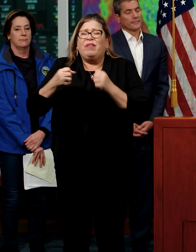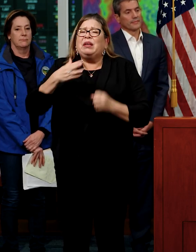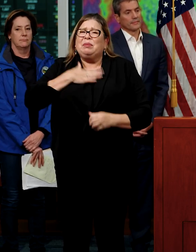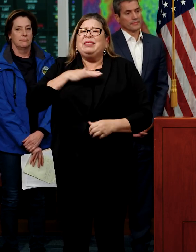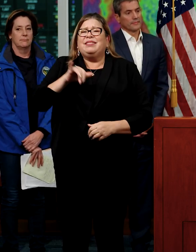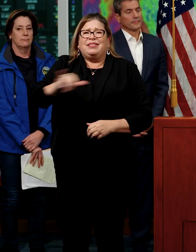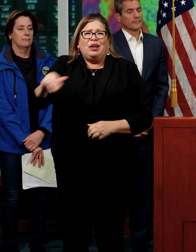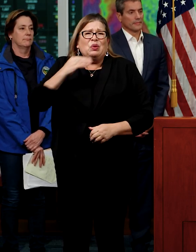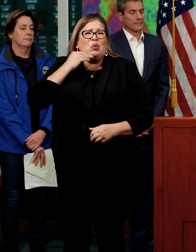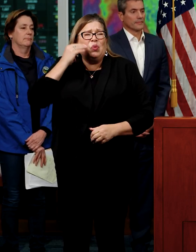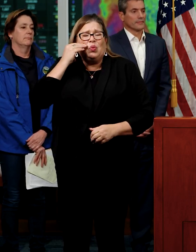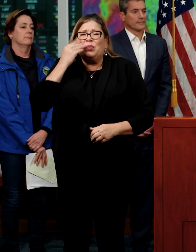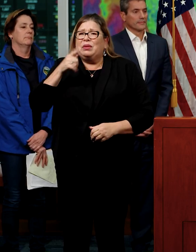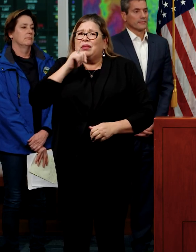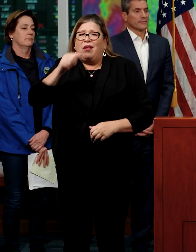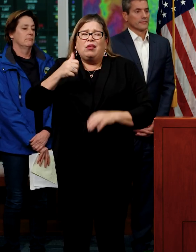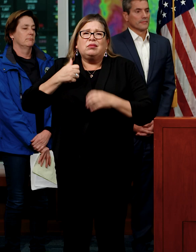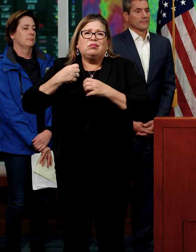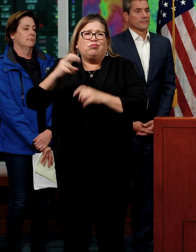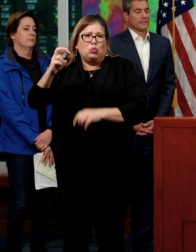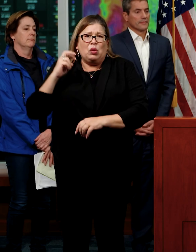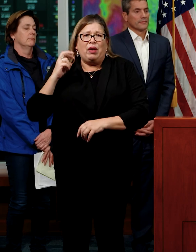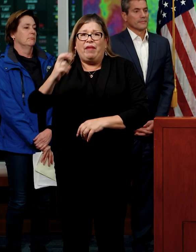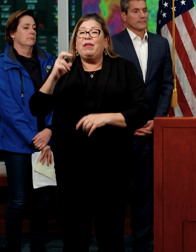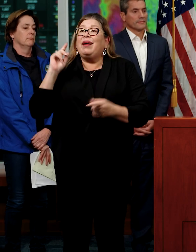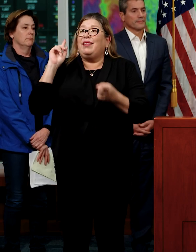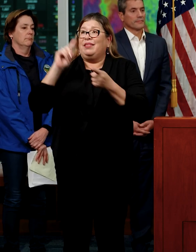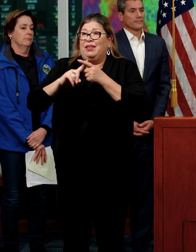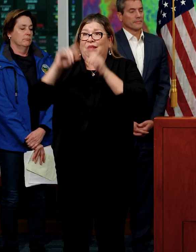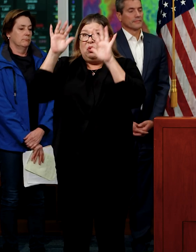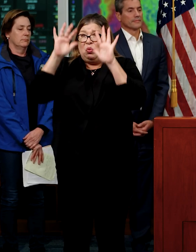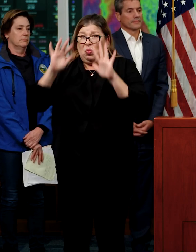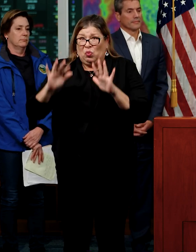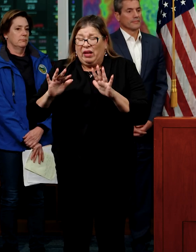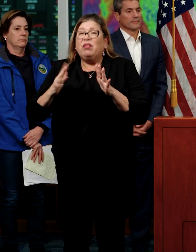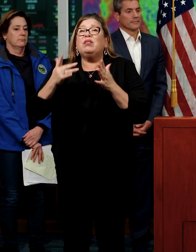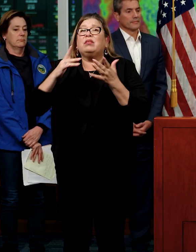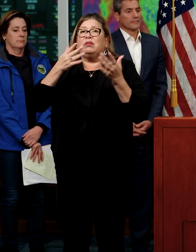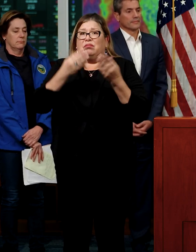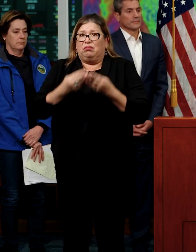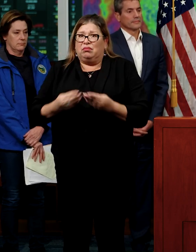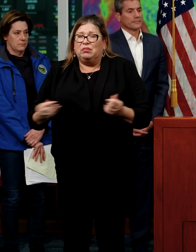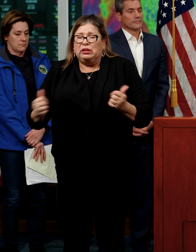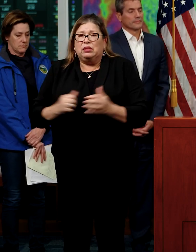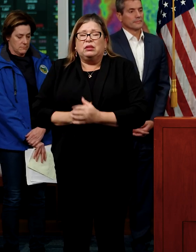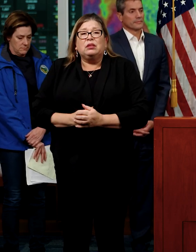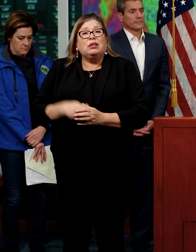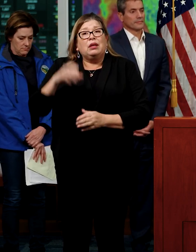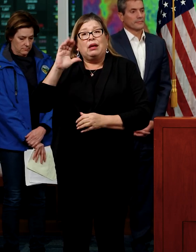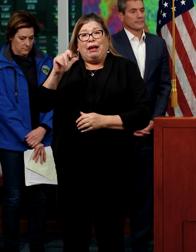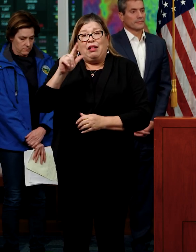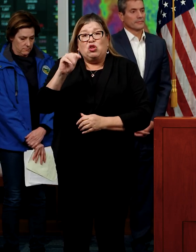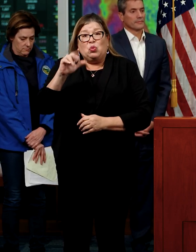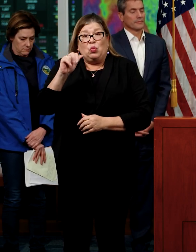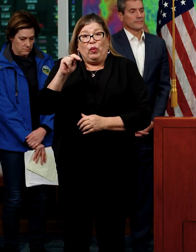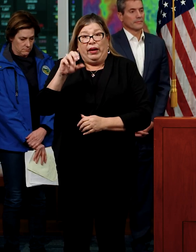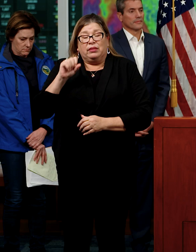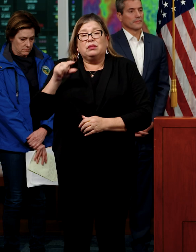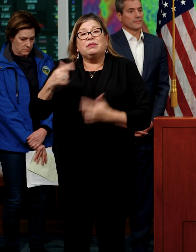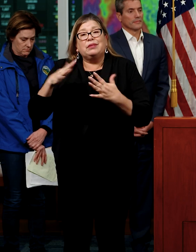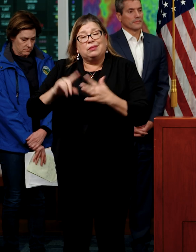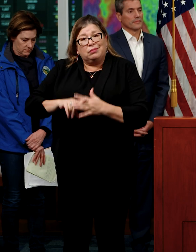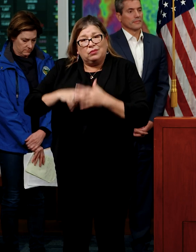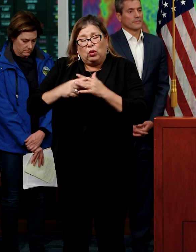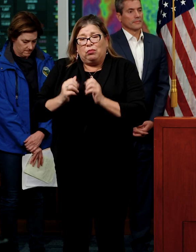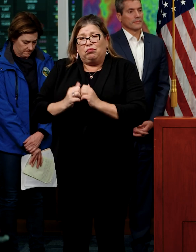avoid those non-essential trips, at least until the peak of this storm subsides. Caltrans has activated our 12